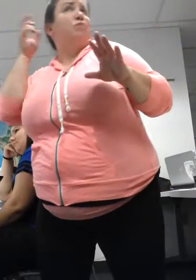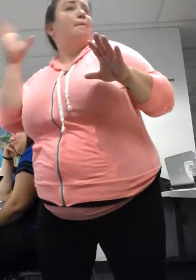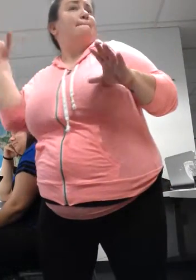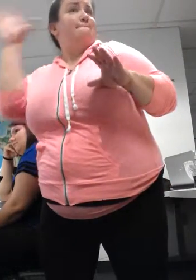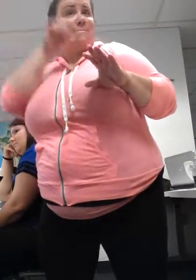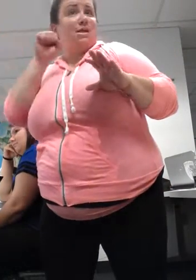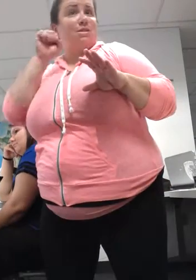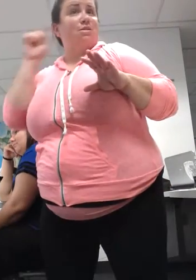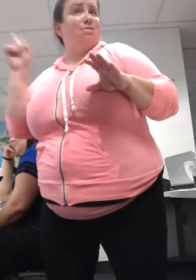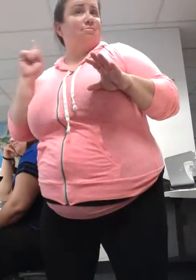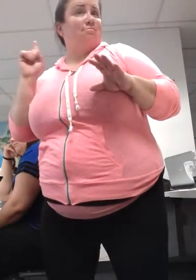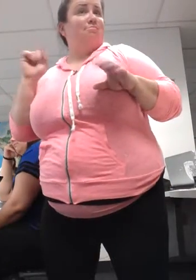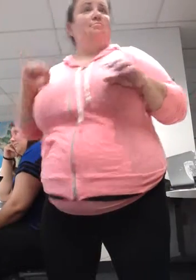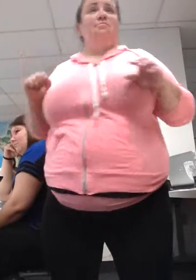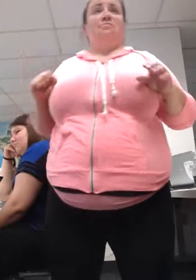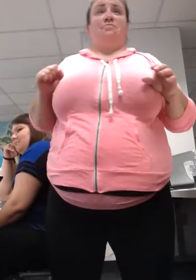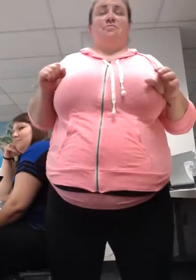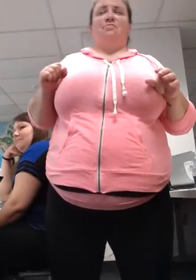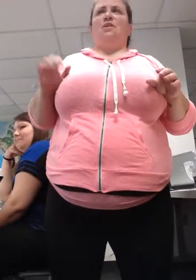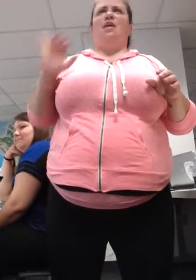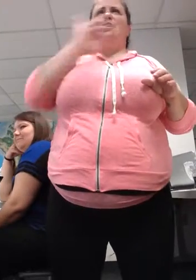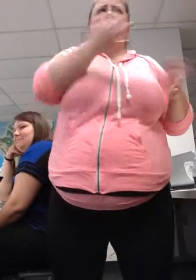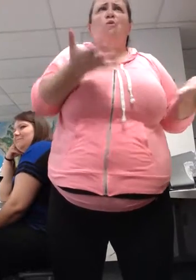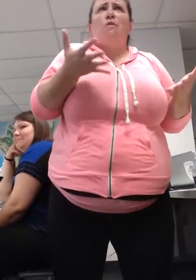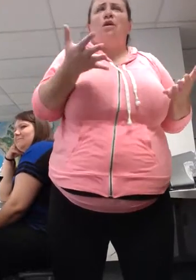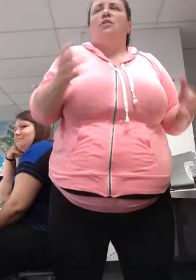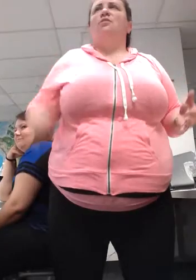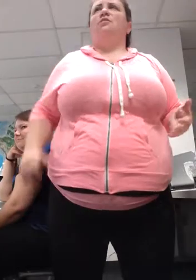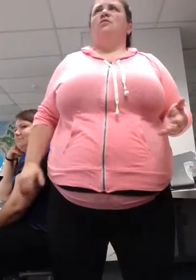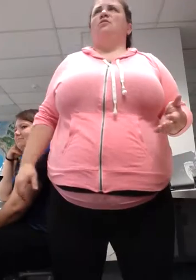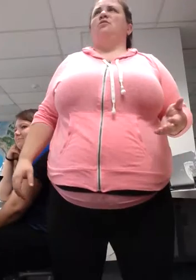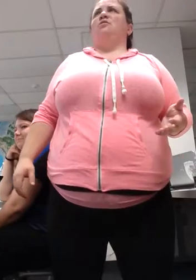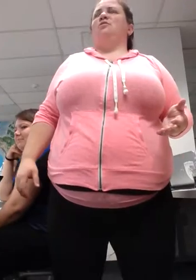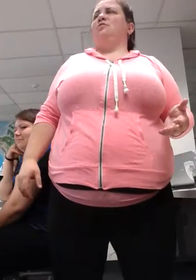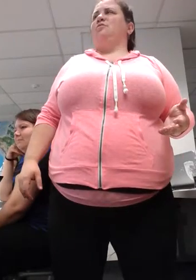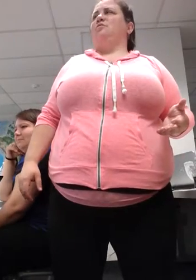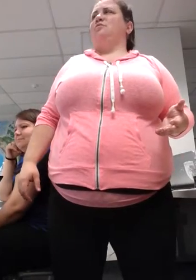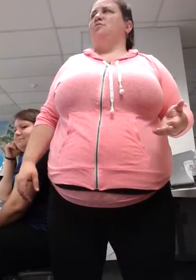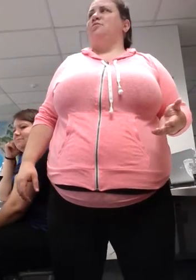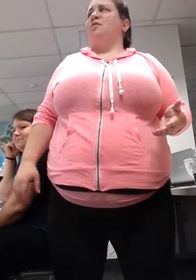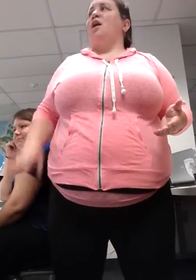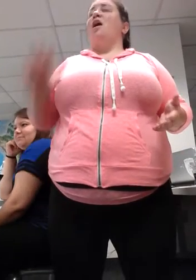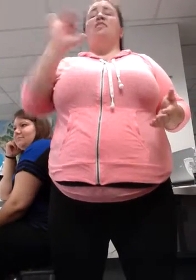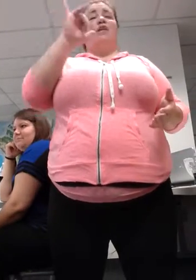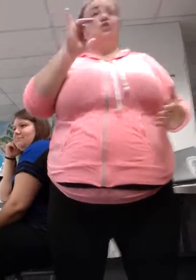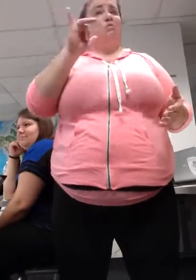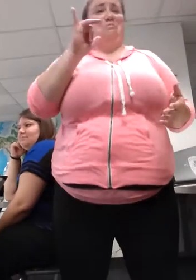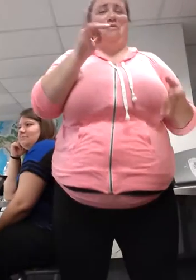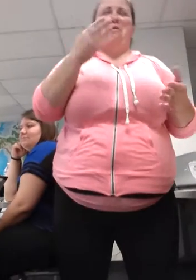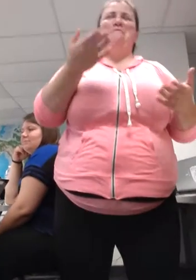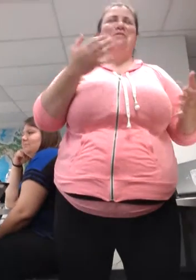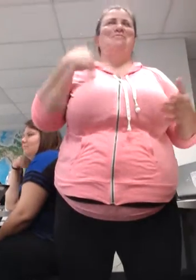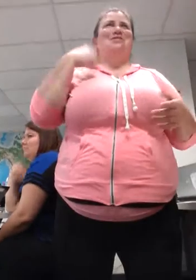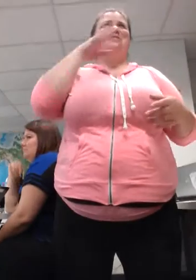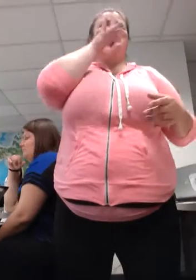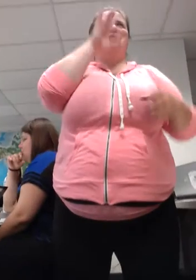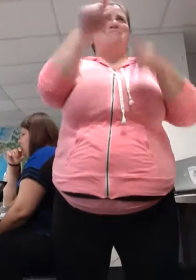I have a That what? Okay. So, that is what I'm talking about. Not that. If you set something up in space.